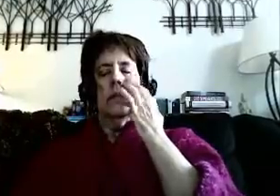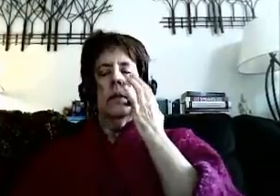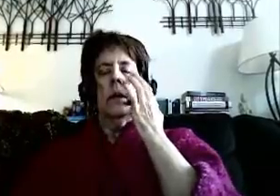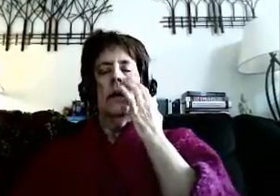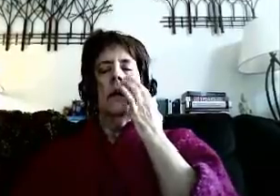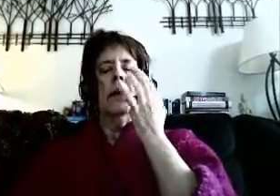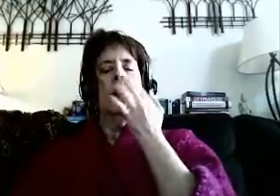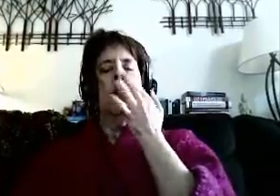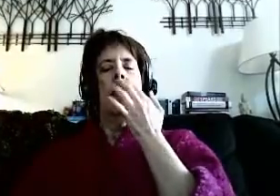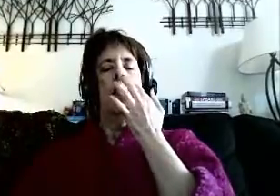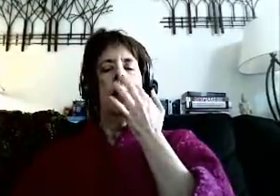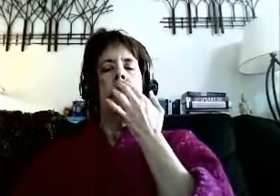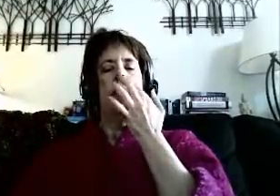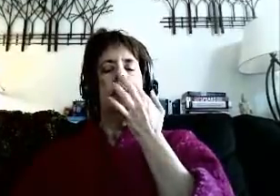I allow my body,